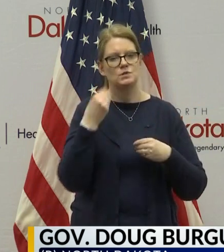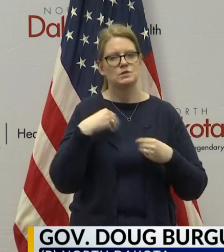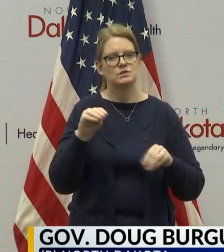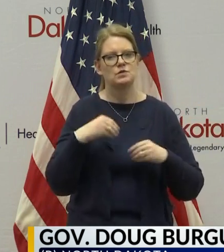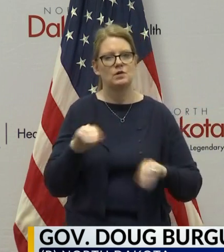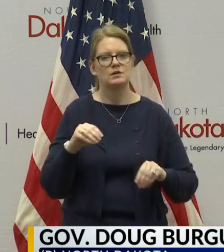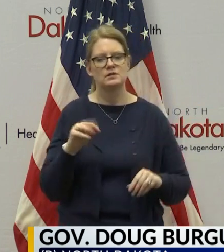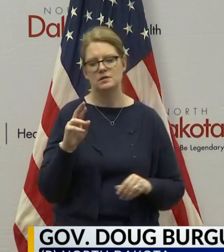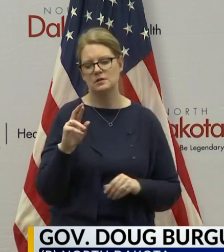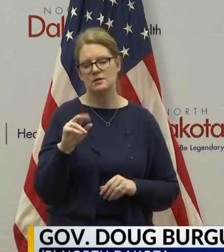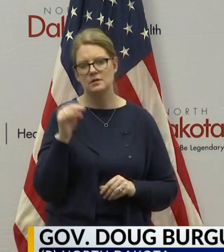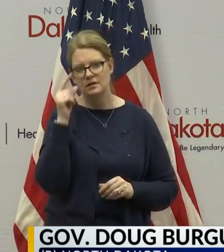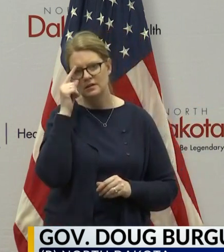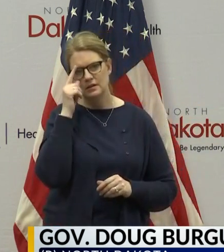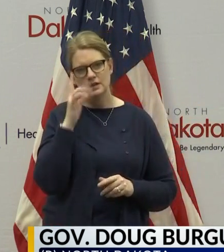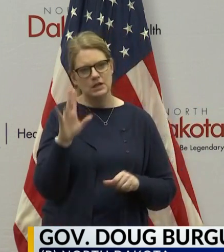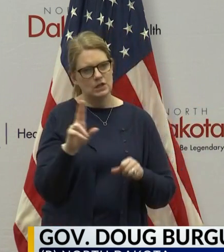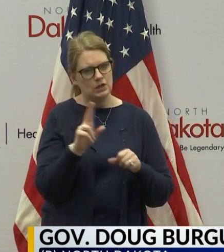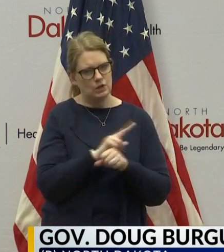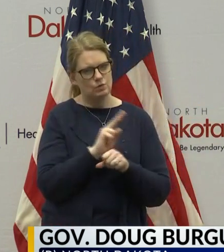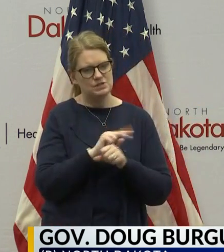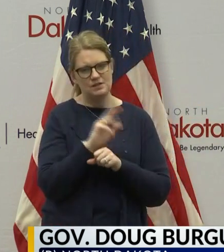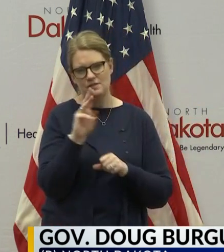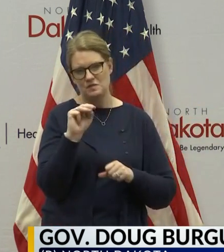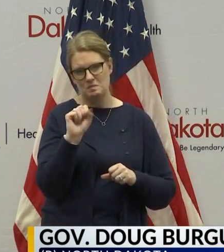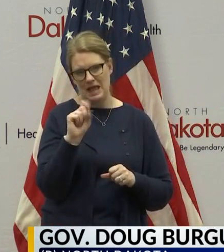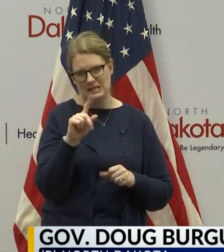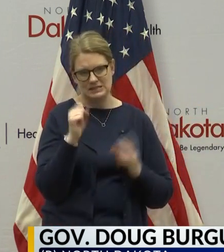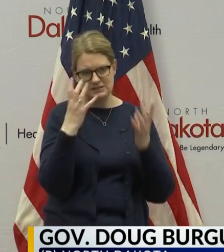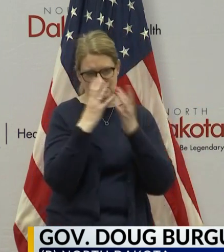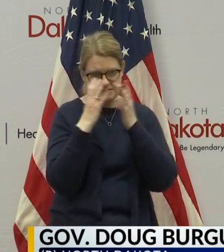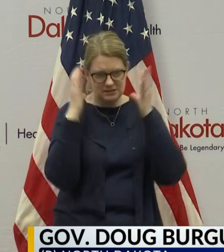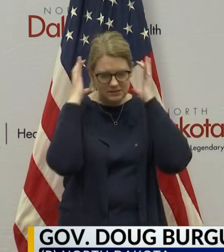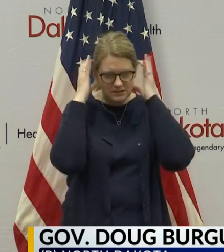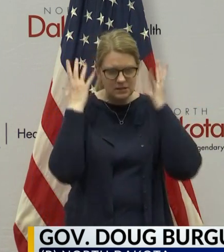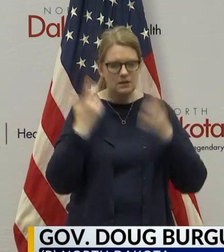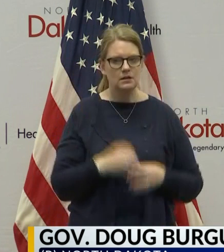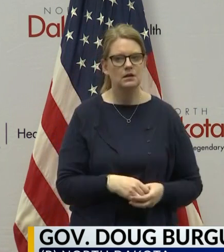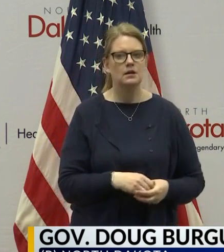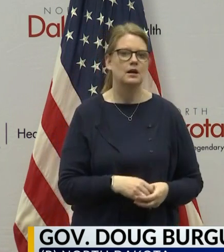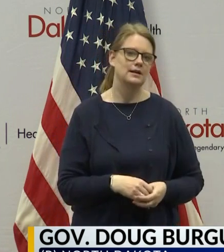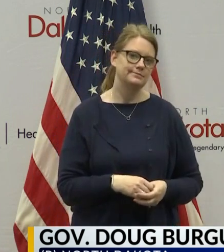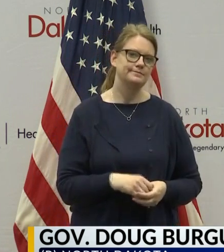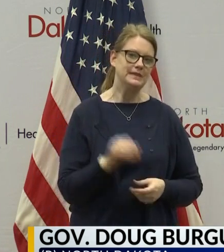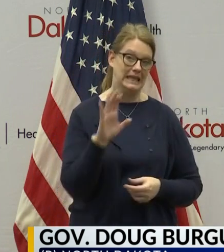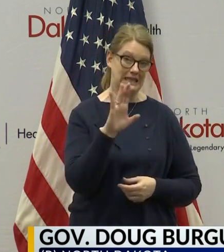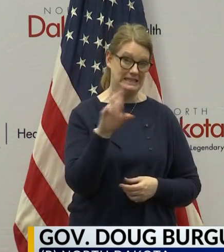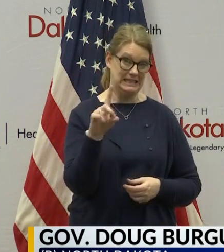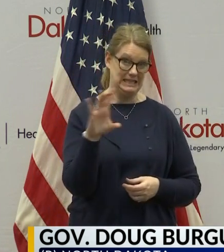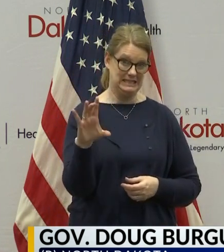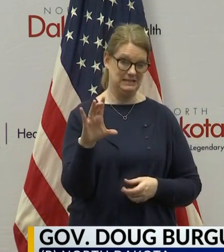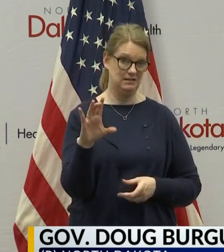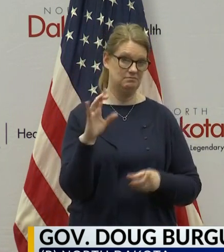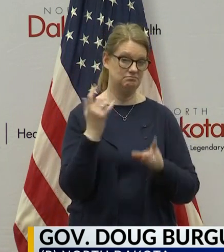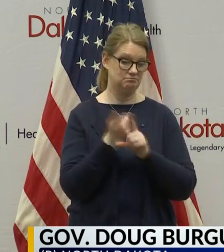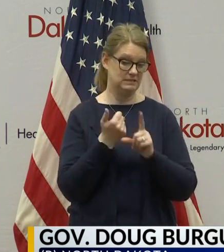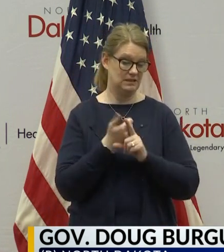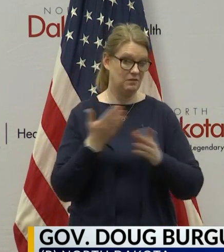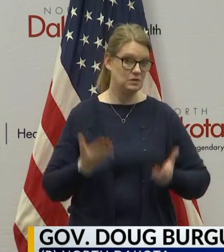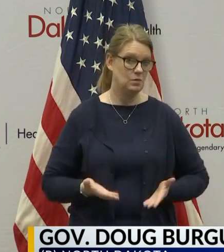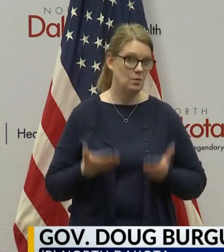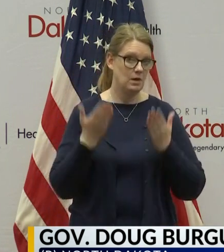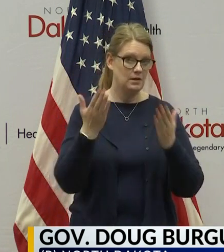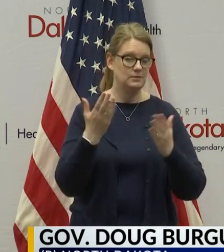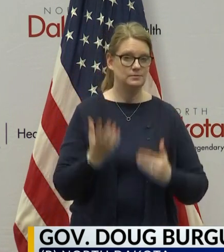Question from Robin about enforcing use of masks. Not at this time. I think, as people know, the CDC has recommended this.